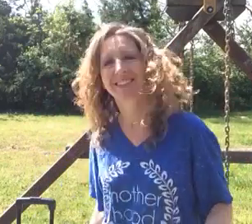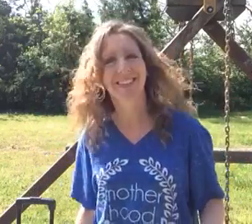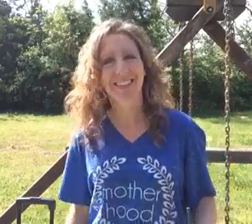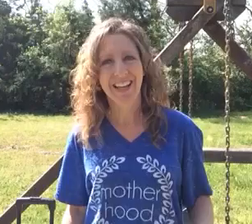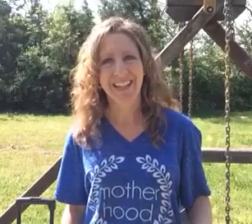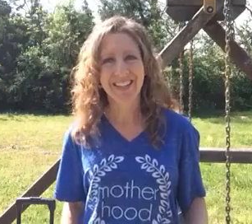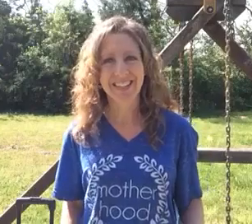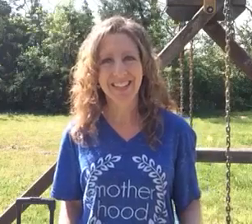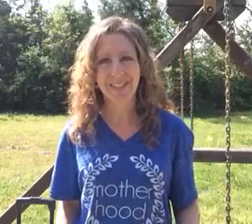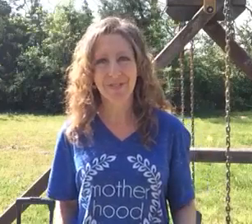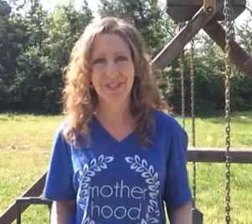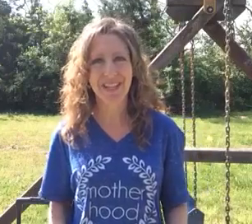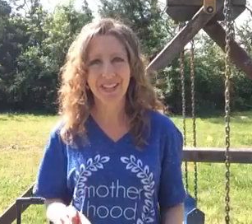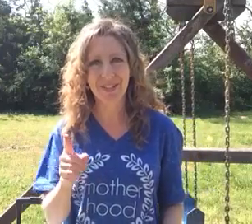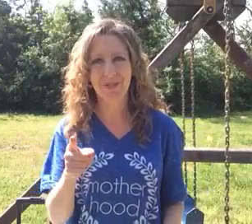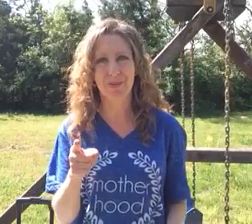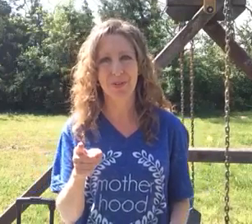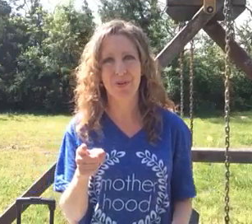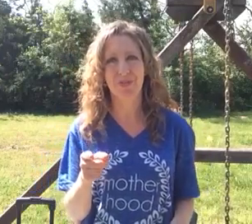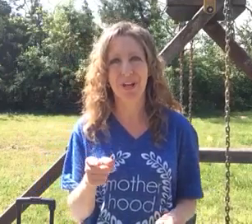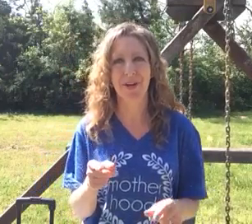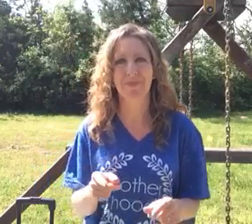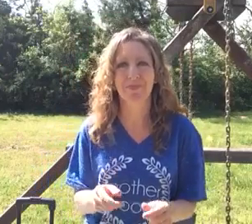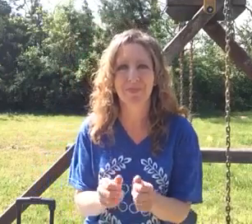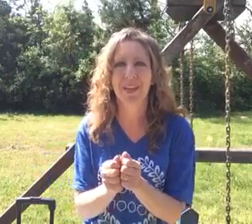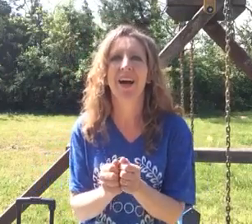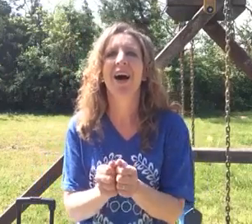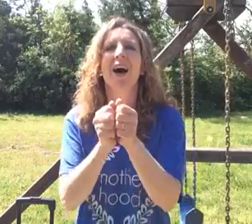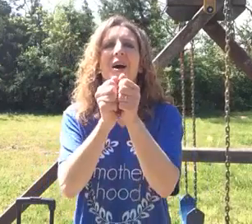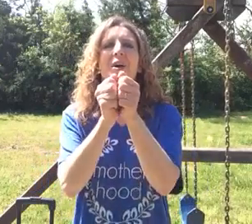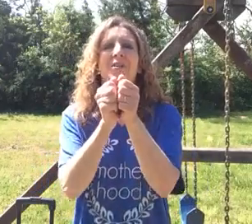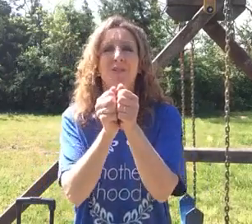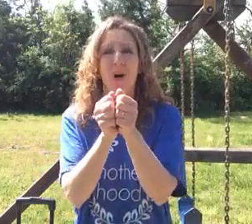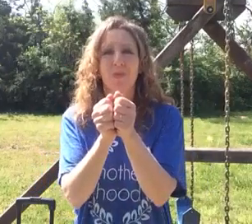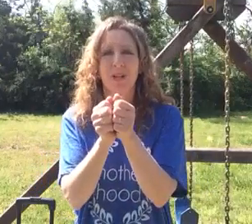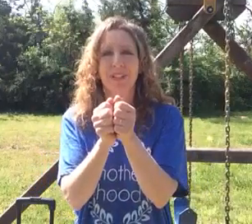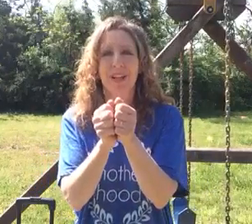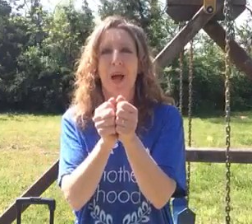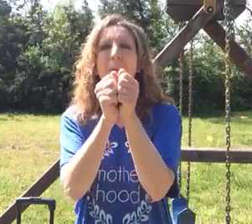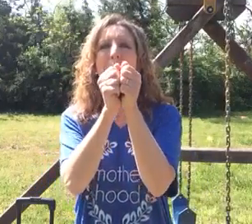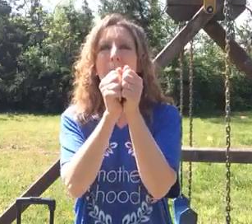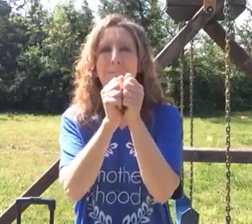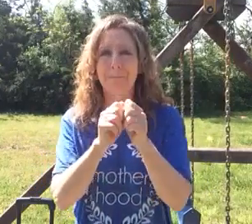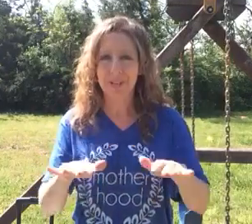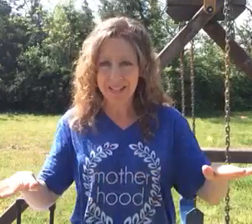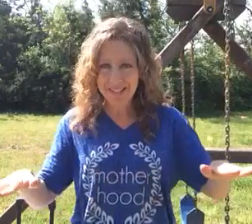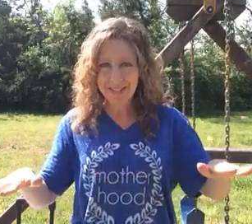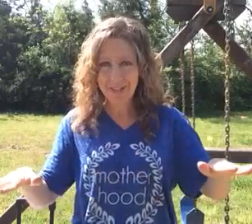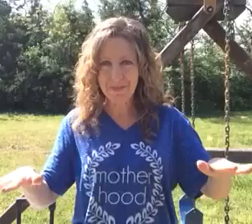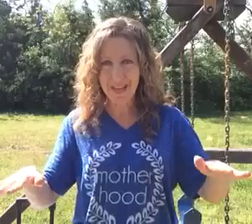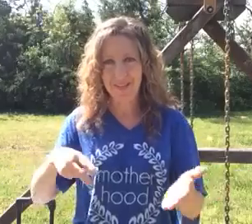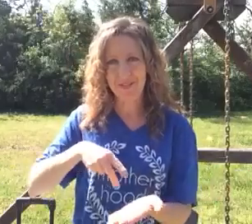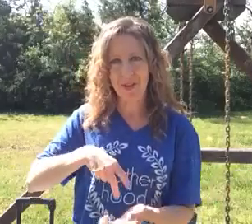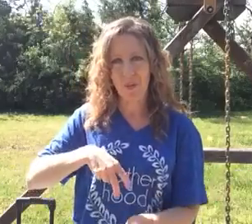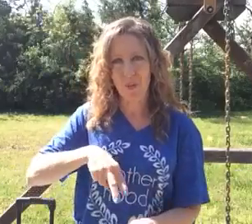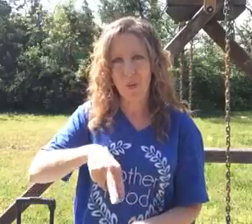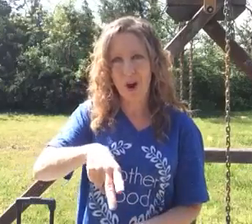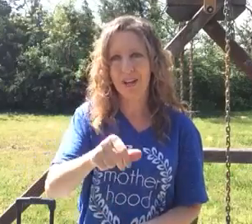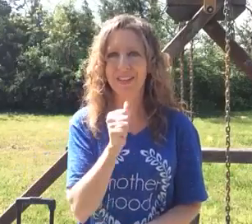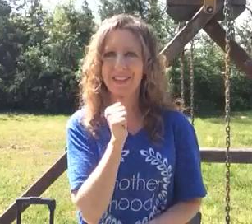And that's it for today. Let's review it one more time. Psalm 1. Blessed is the man that walketh